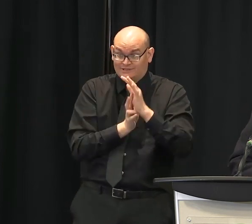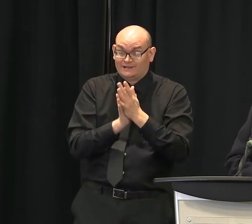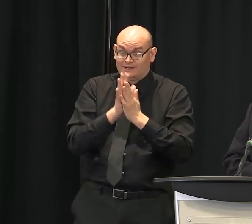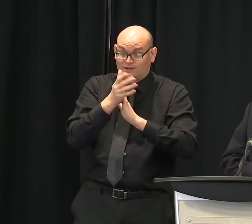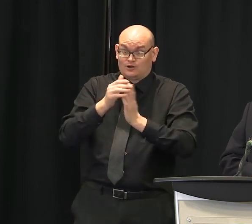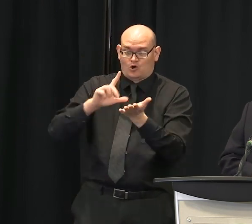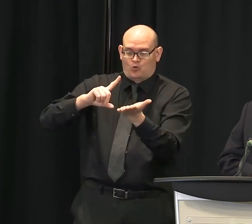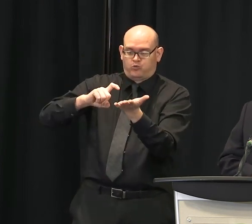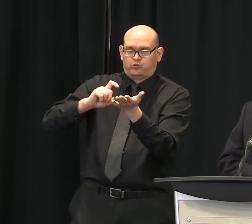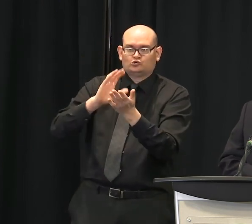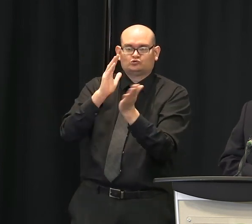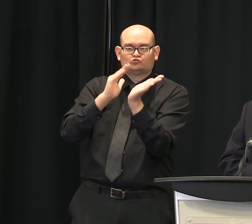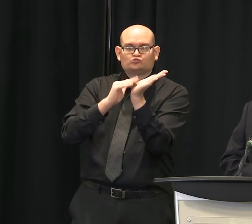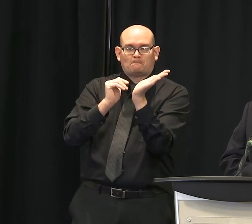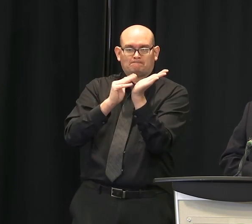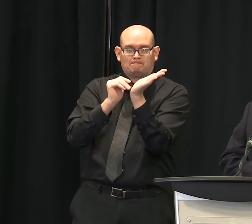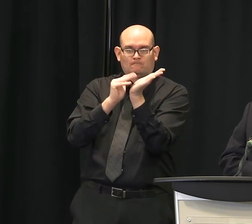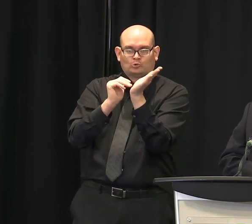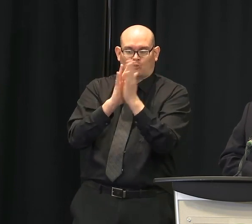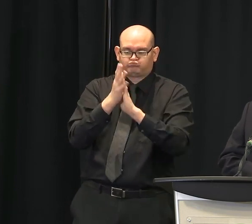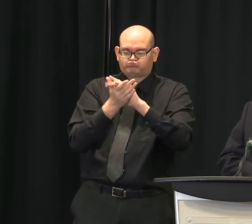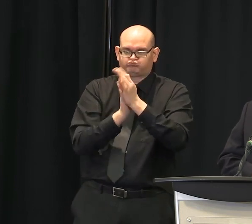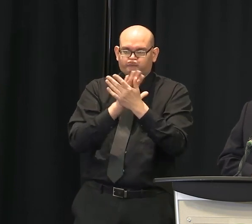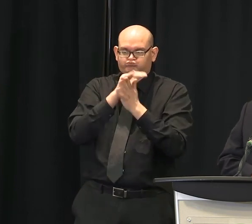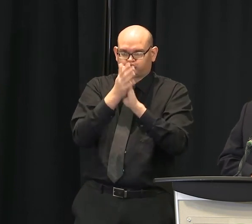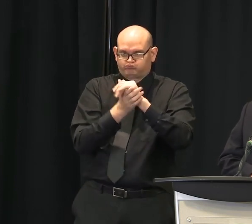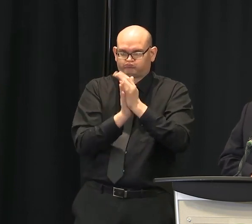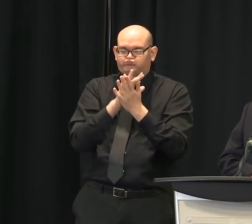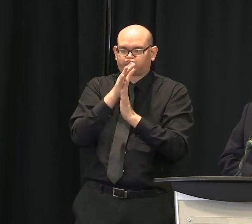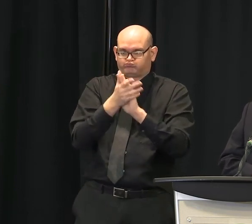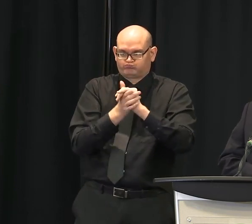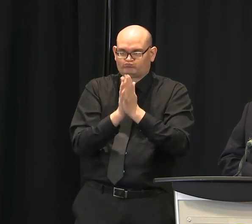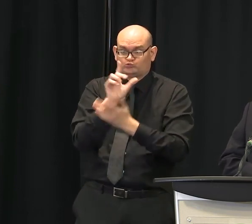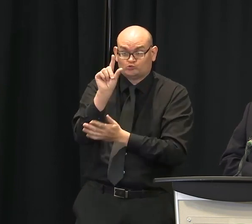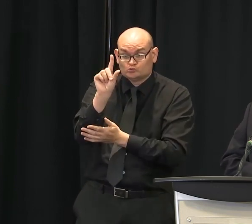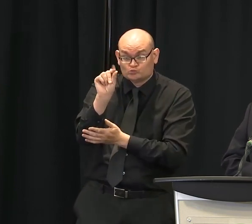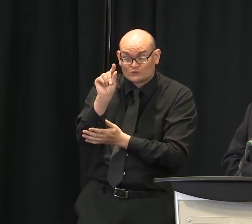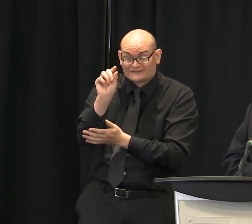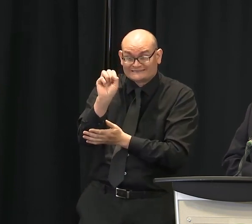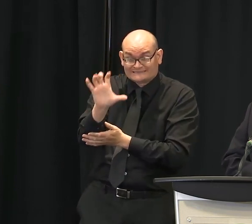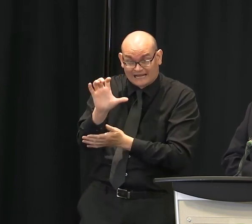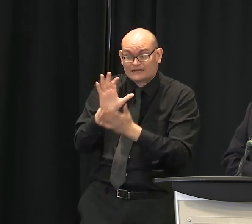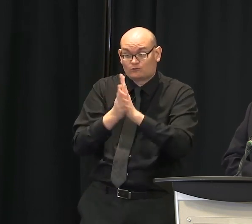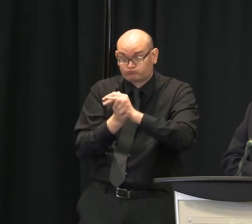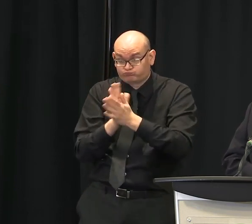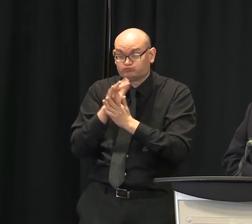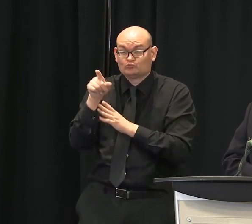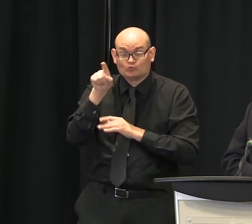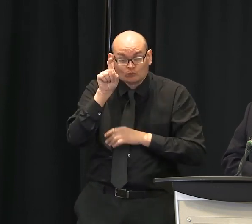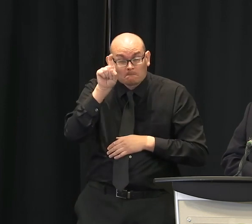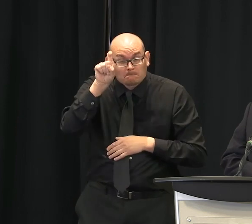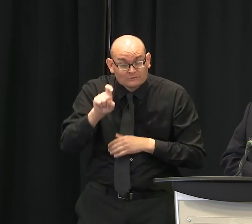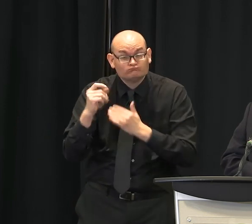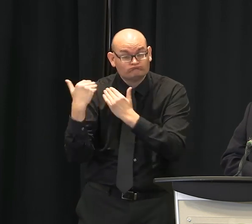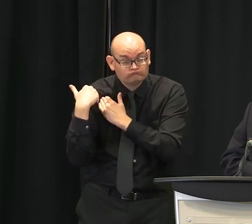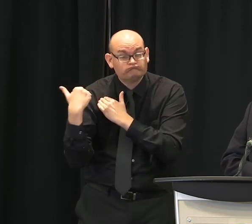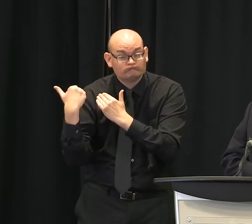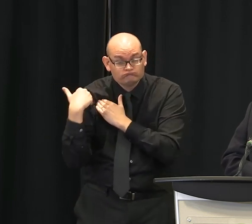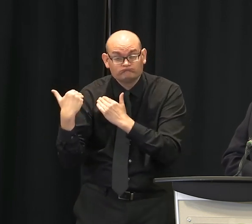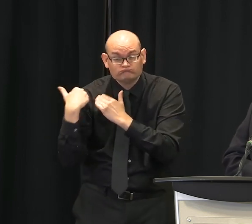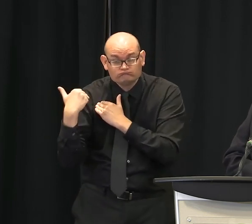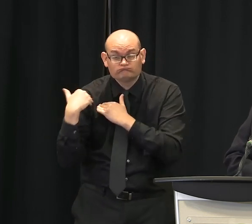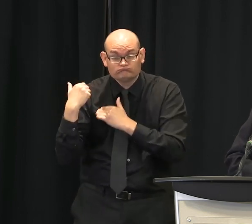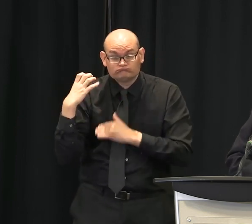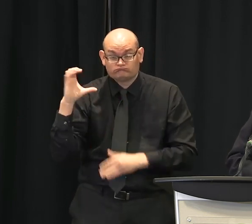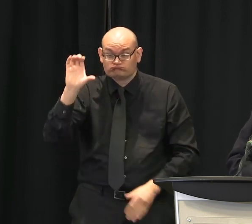you know, from a health care standpoint is, you know, we ask that you do your part to help limit the spread. Since we are in a position where it